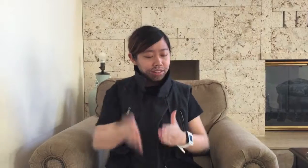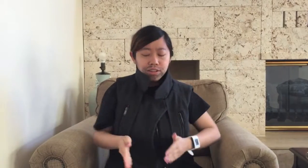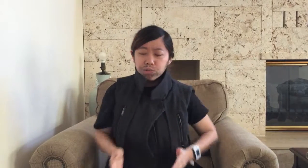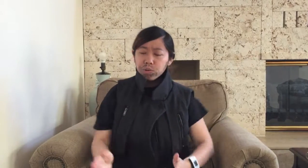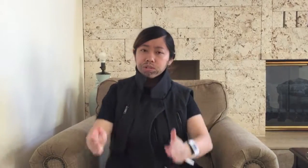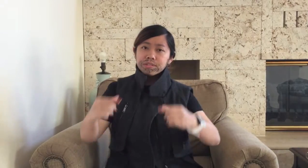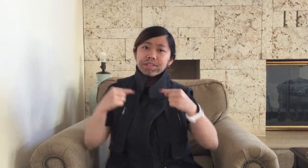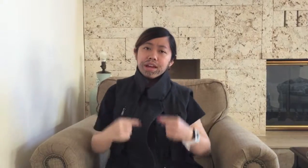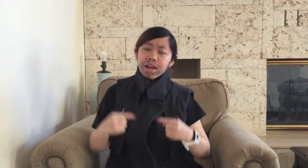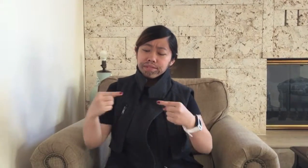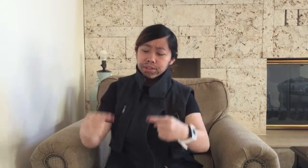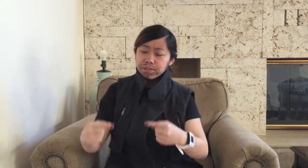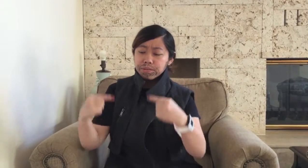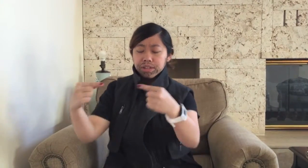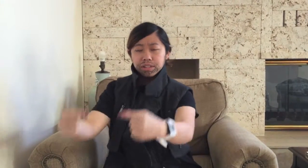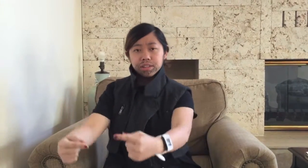-ending road to Calvary.